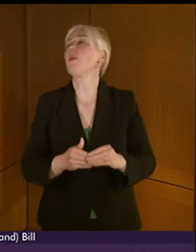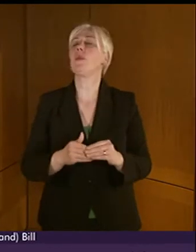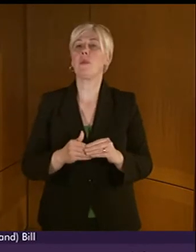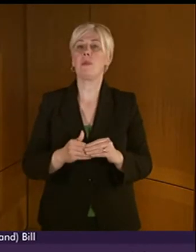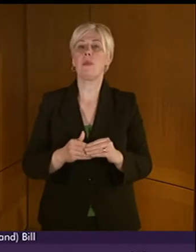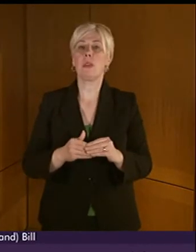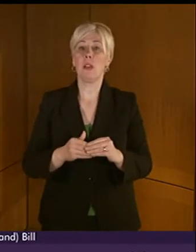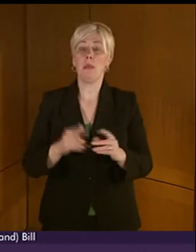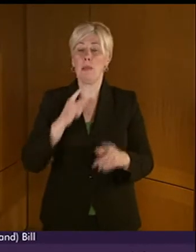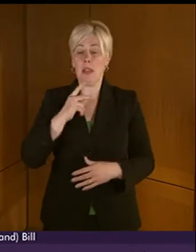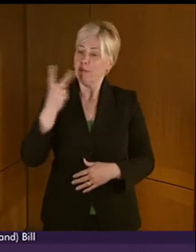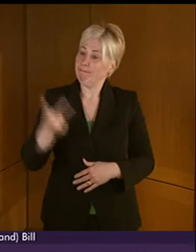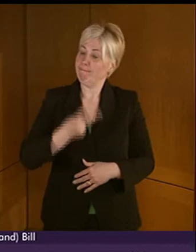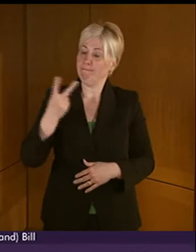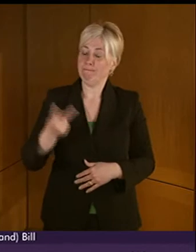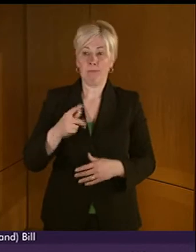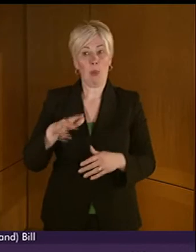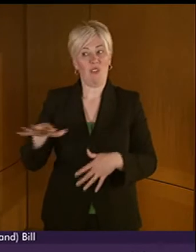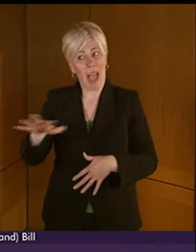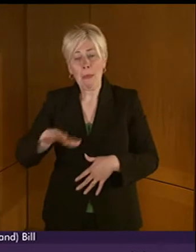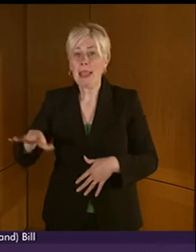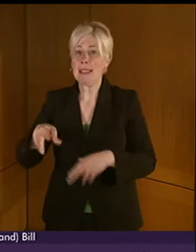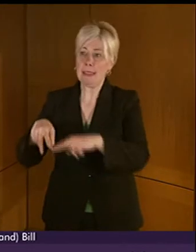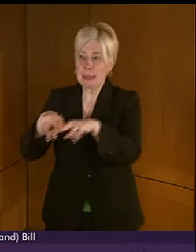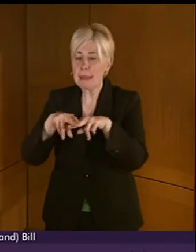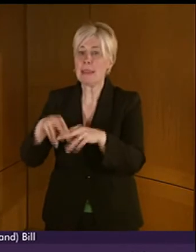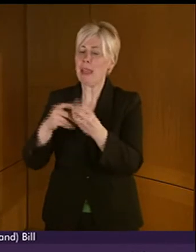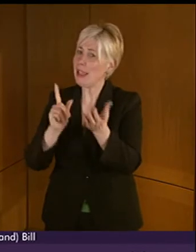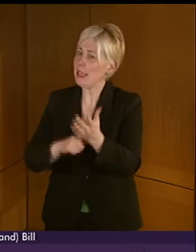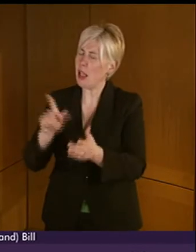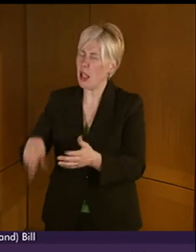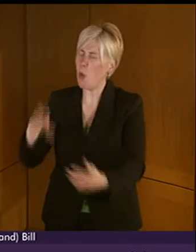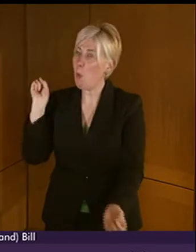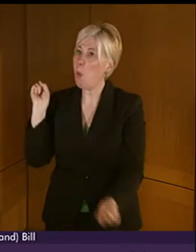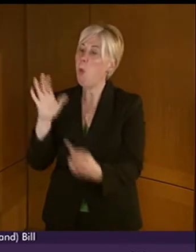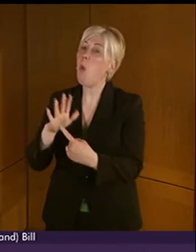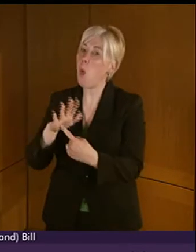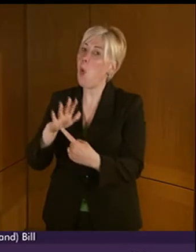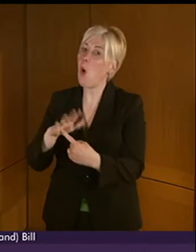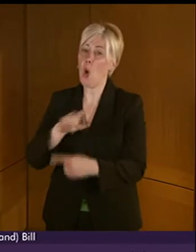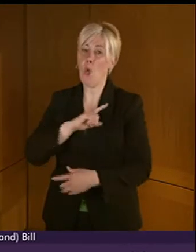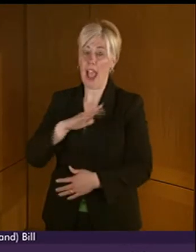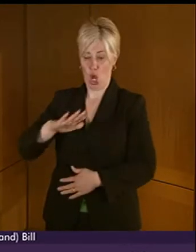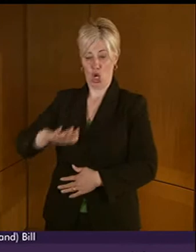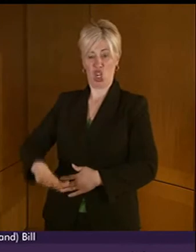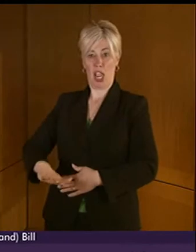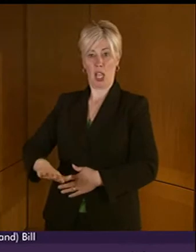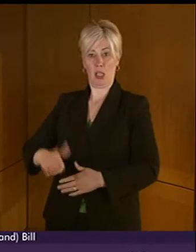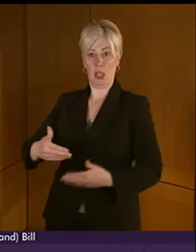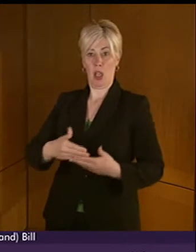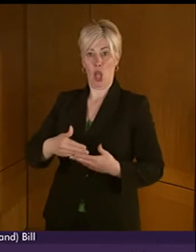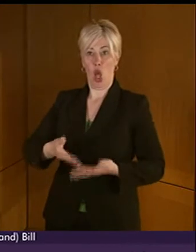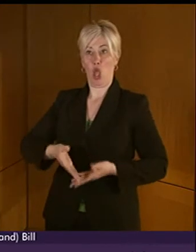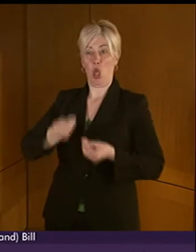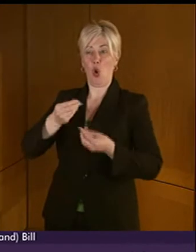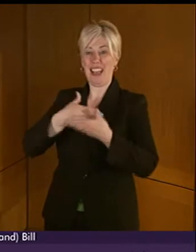a number of times about BSL for families and I think that is hugely important because a child starts to learn almost immediately